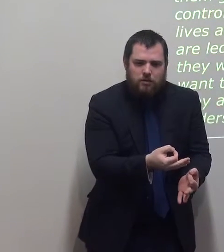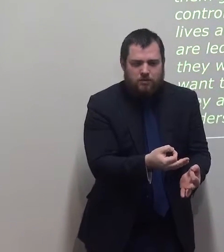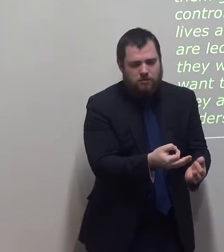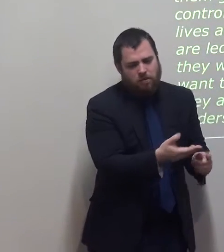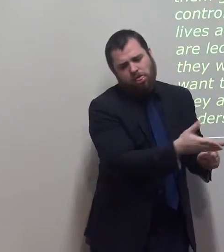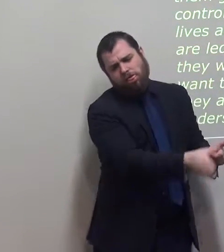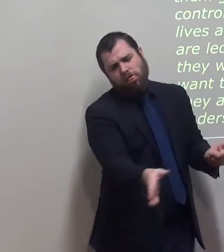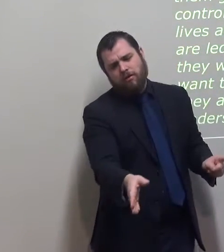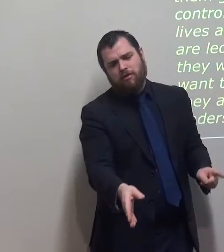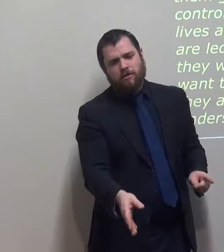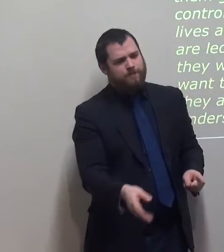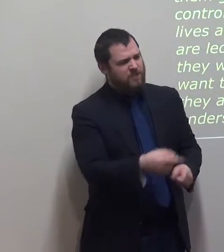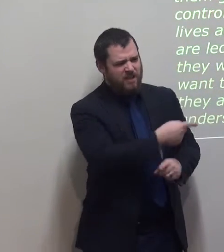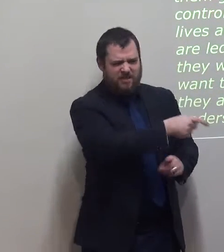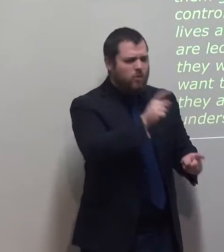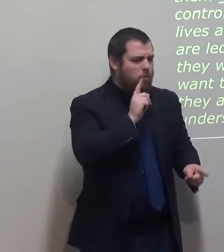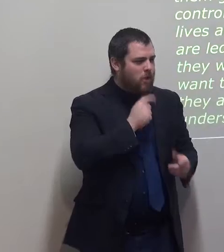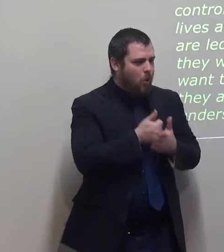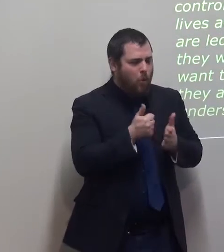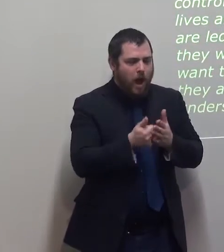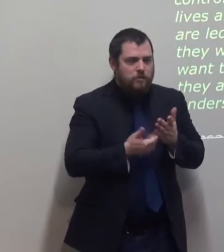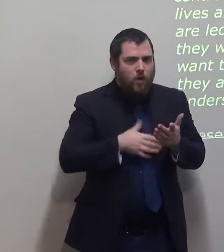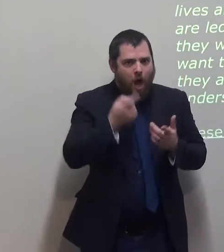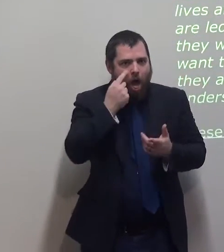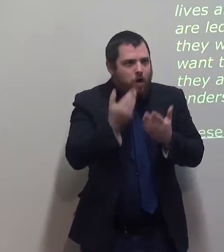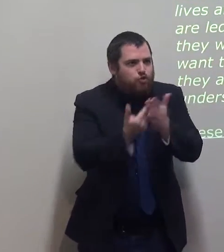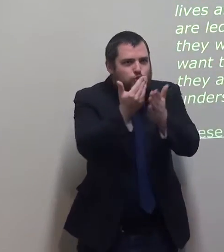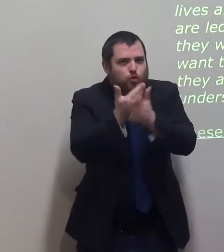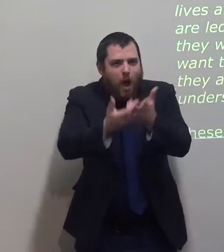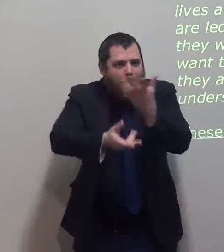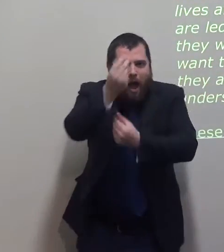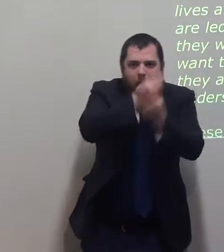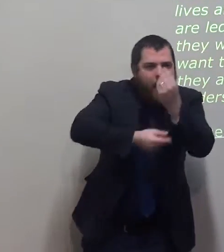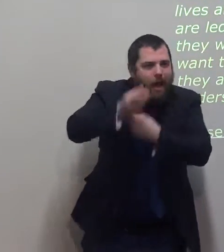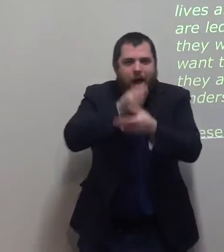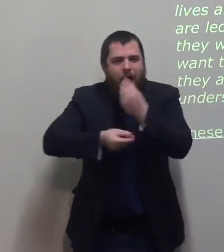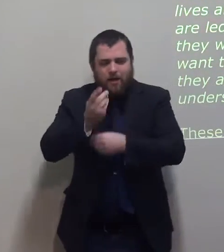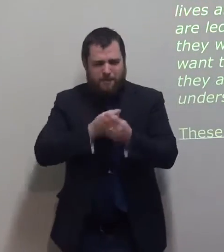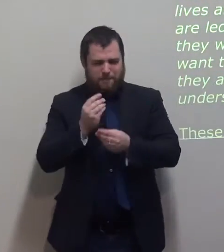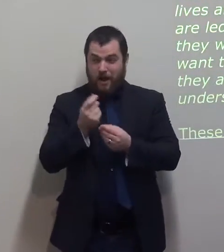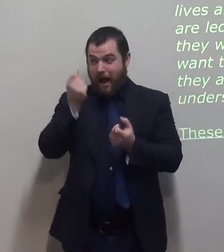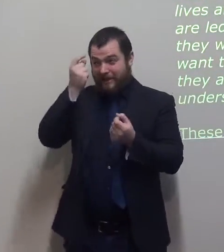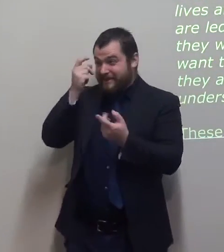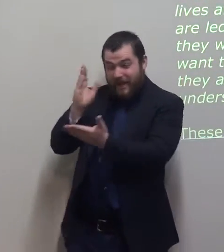These women always want to learn something new but they are never able to fully understand the truth and the truth.